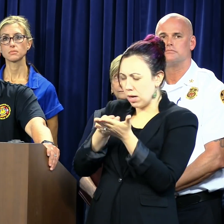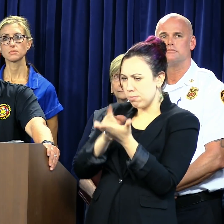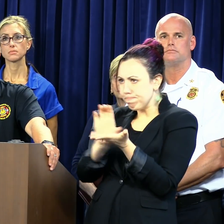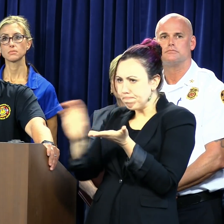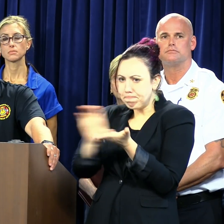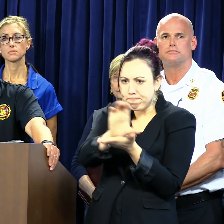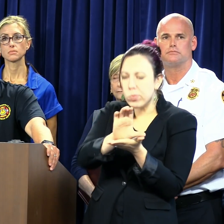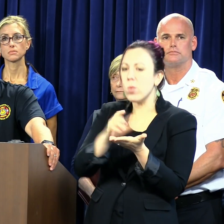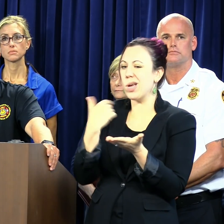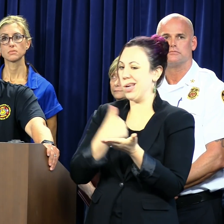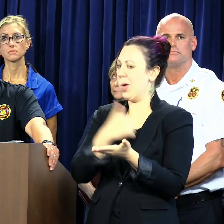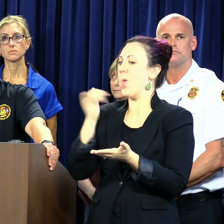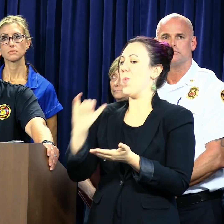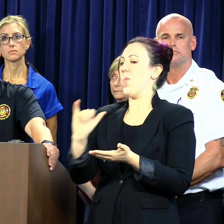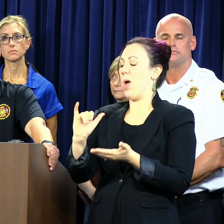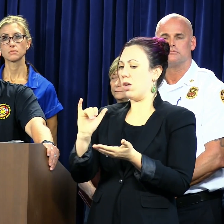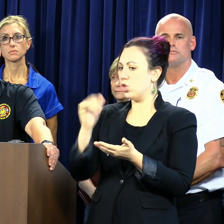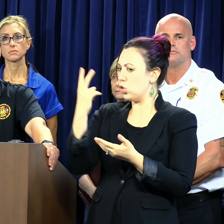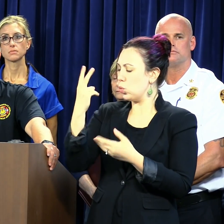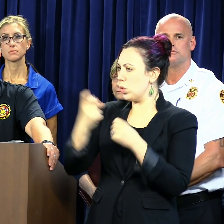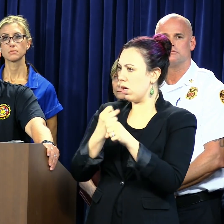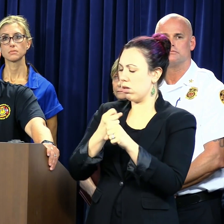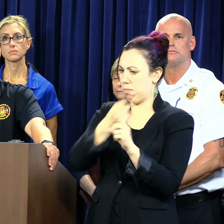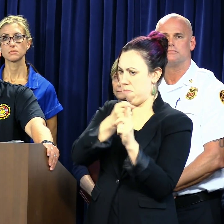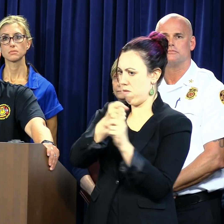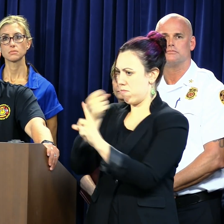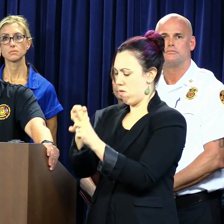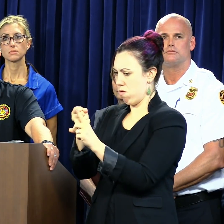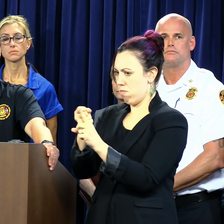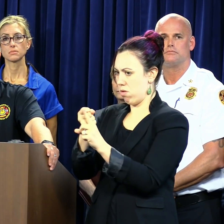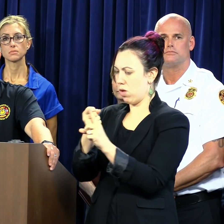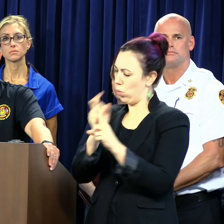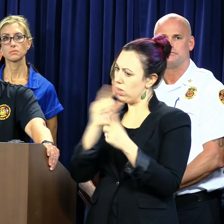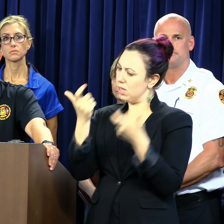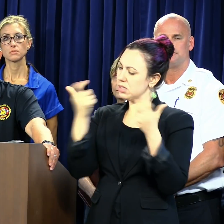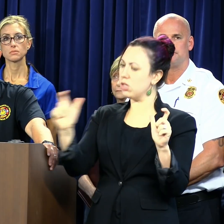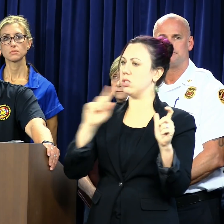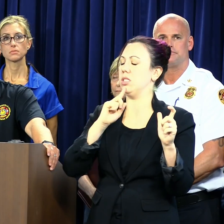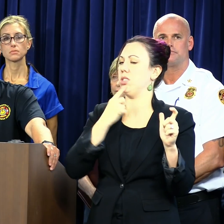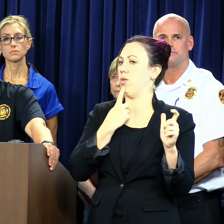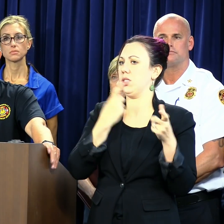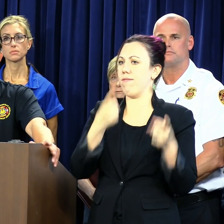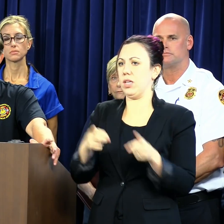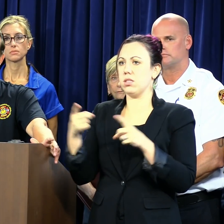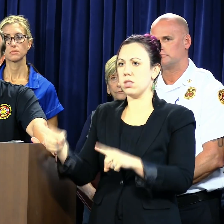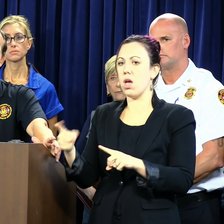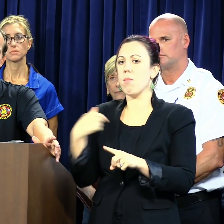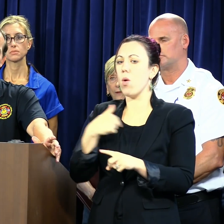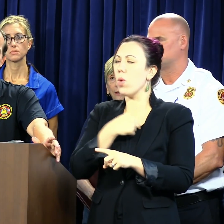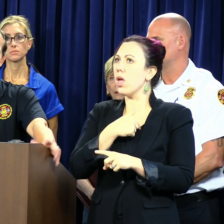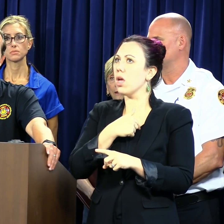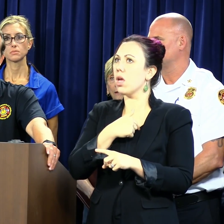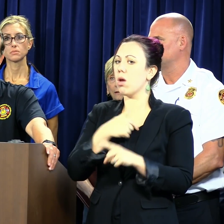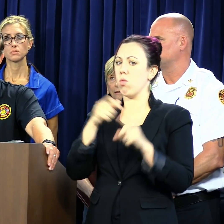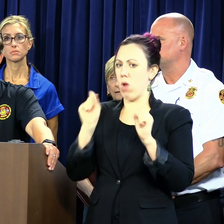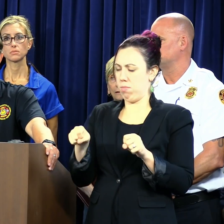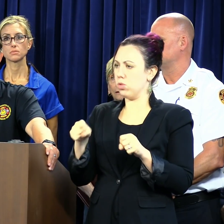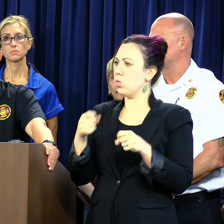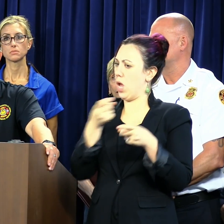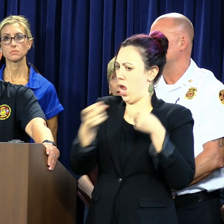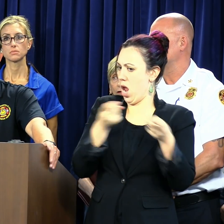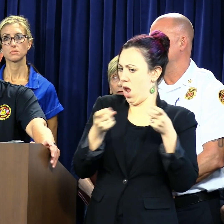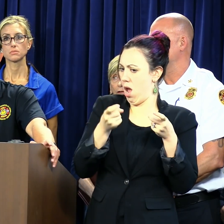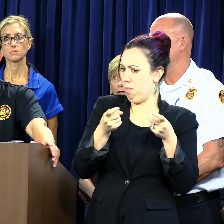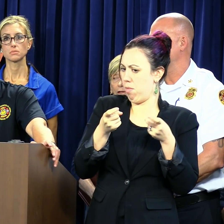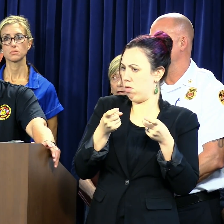two years of back-to-back major serious events. But we were able to handle Matthew